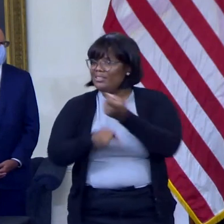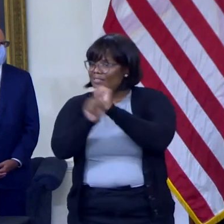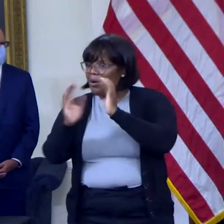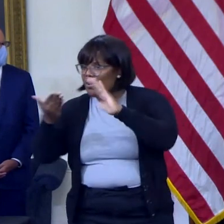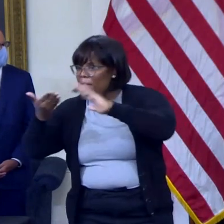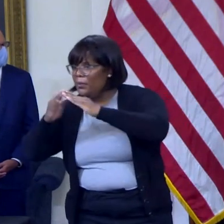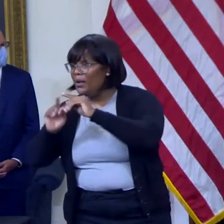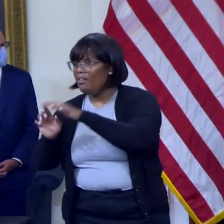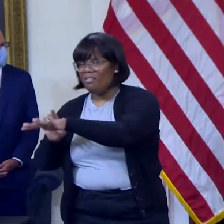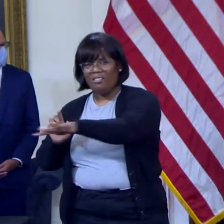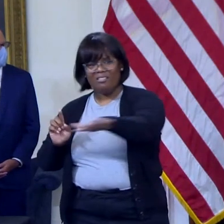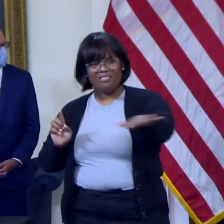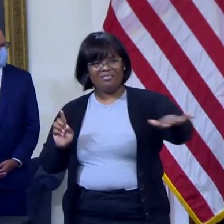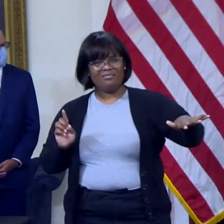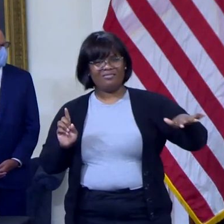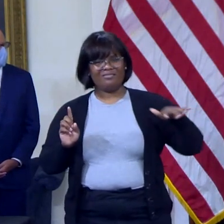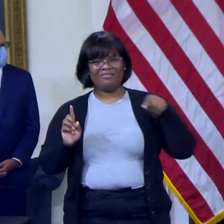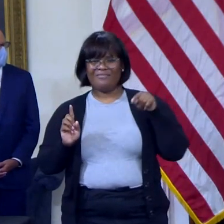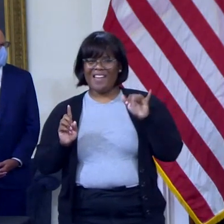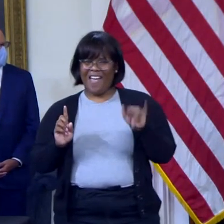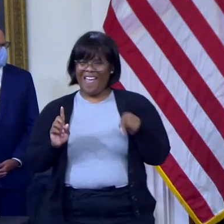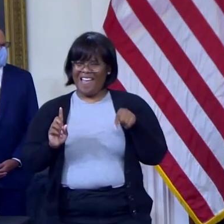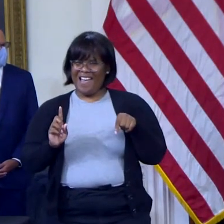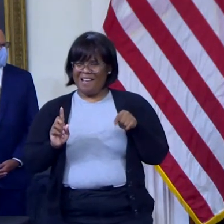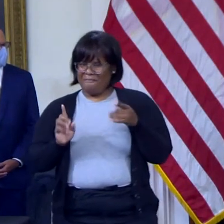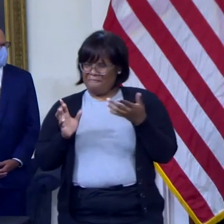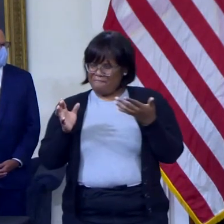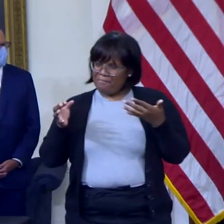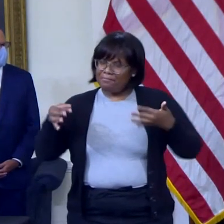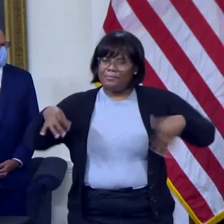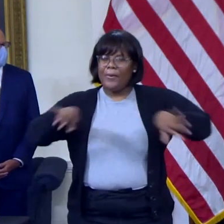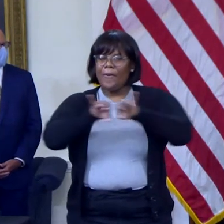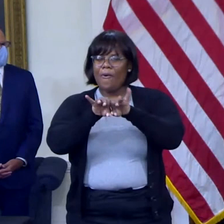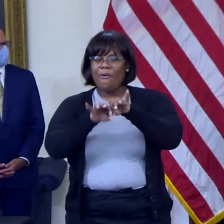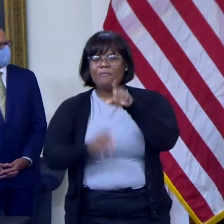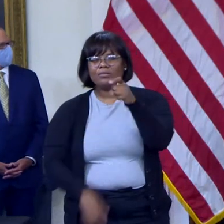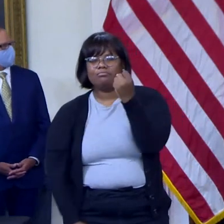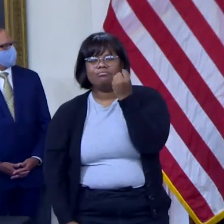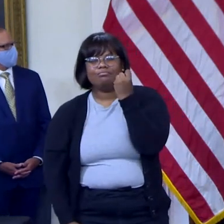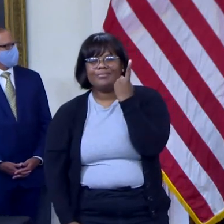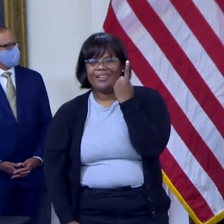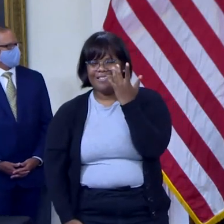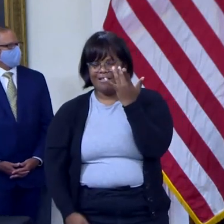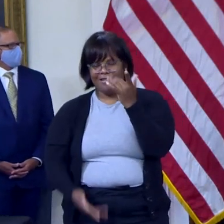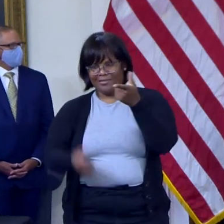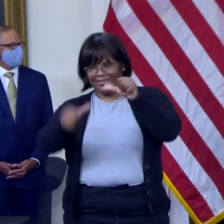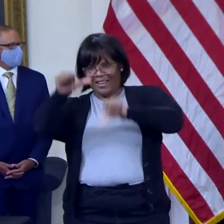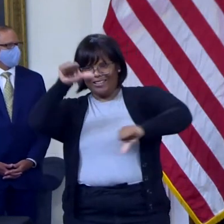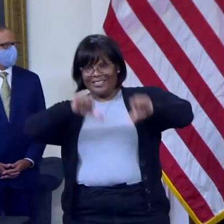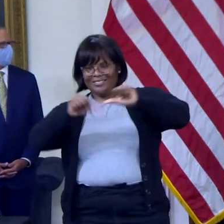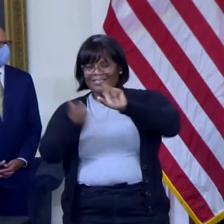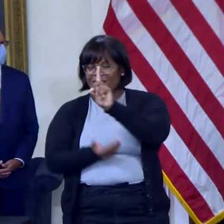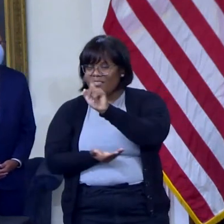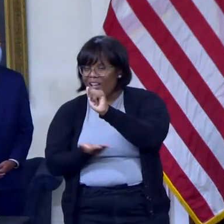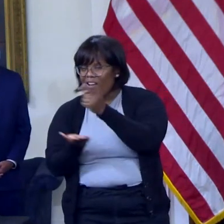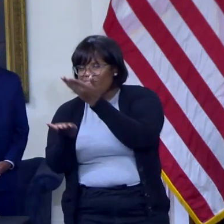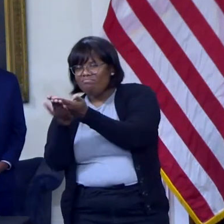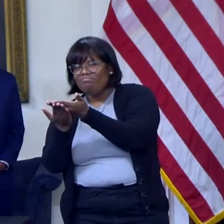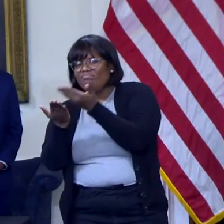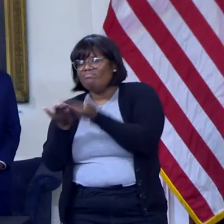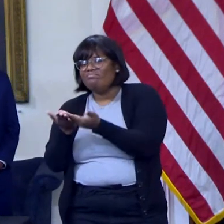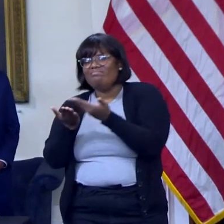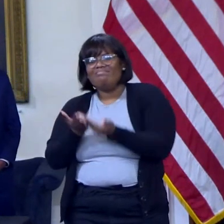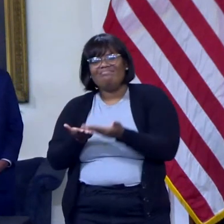understanding the science and the data of this virus and understanding